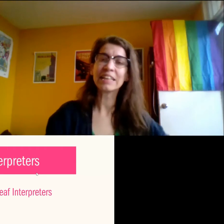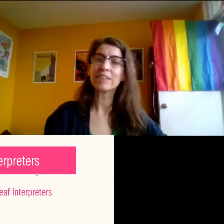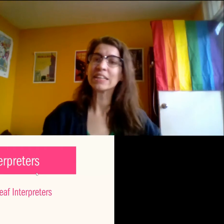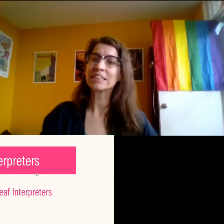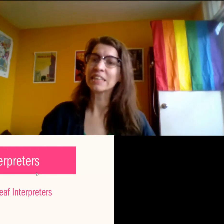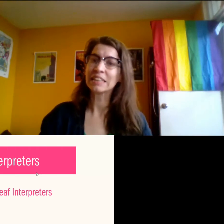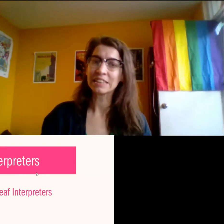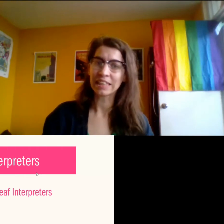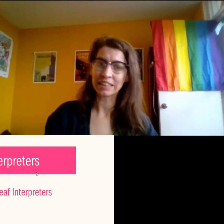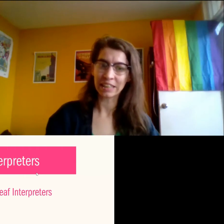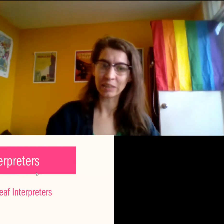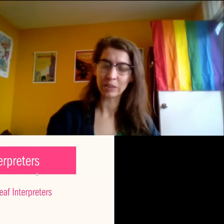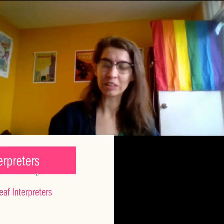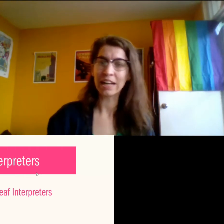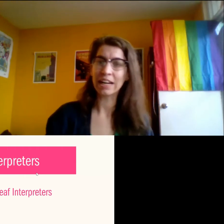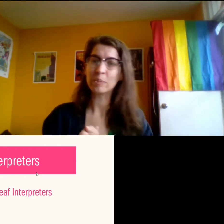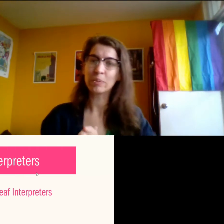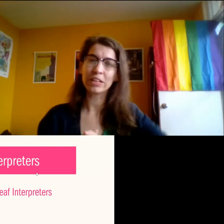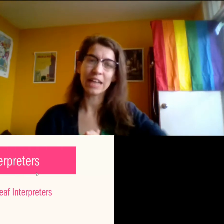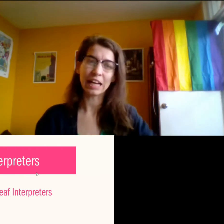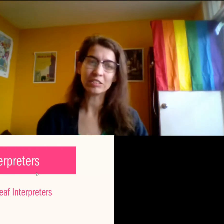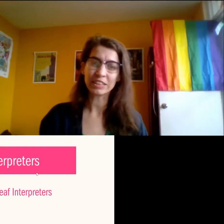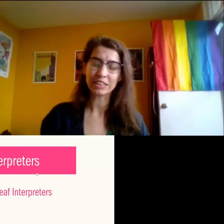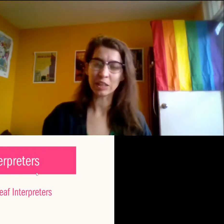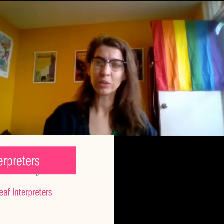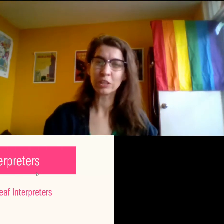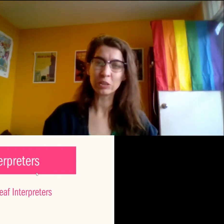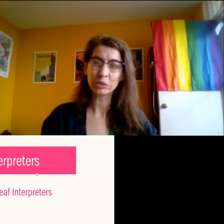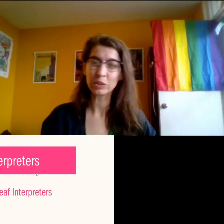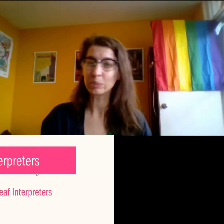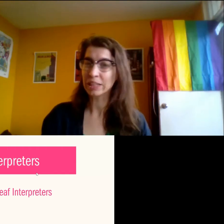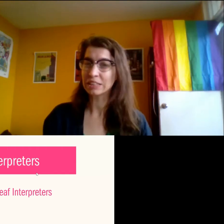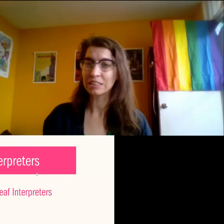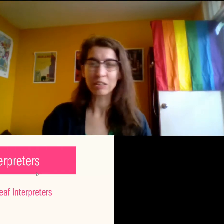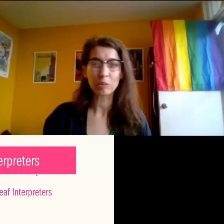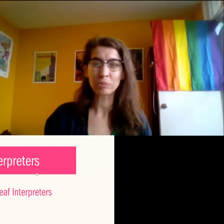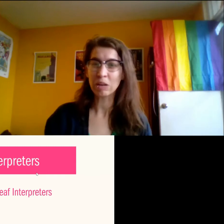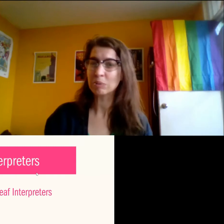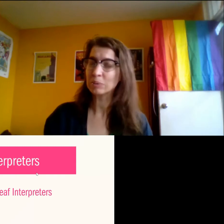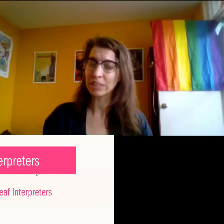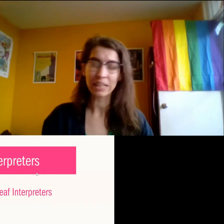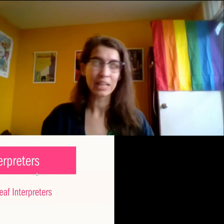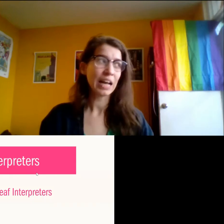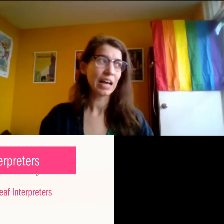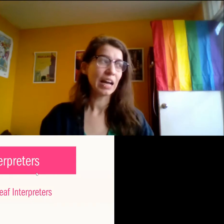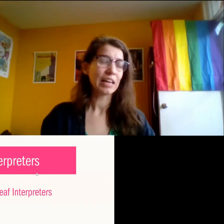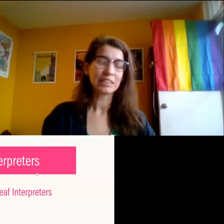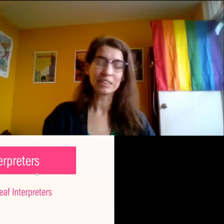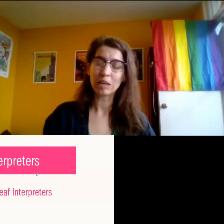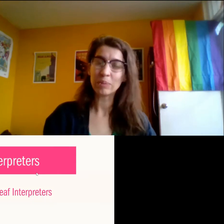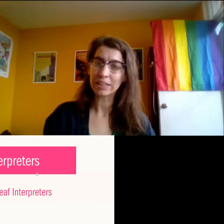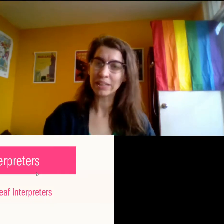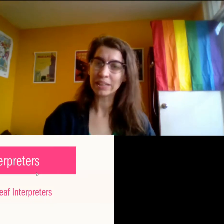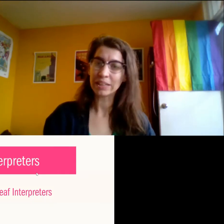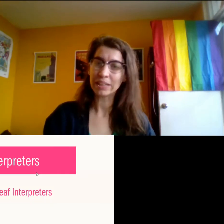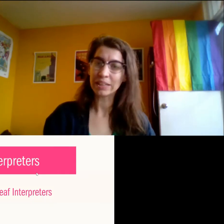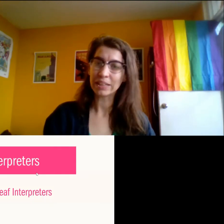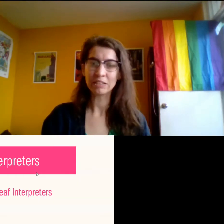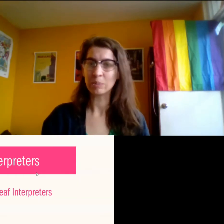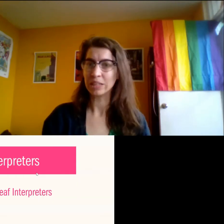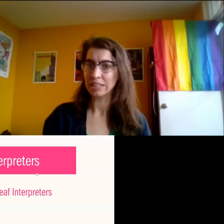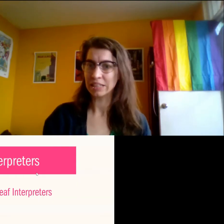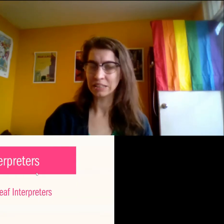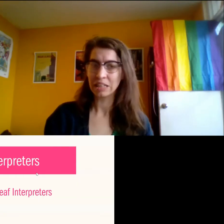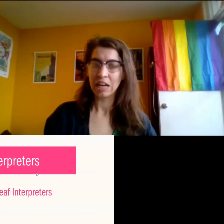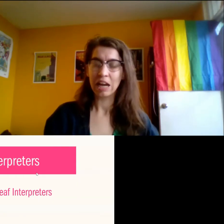and they have ASL as a second language. And I put an asterisk and I put usually because there are probably some exceptions